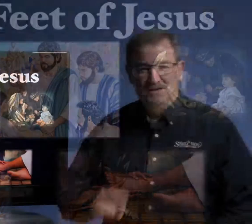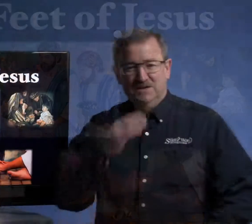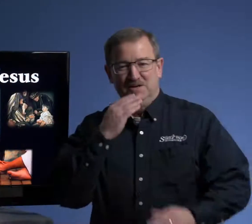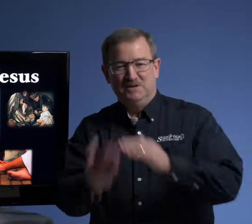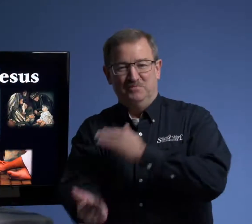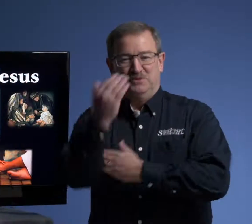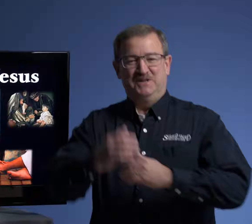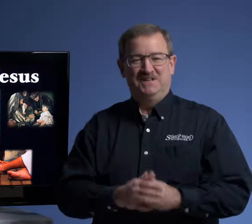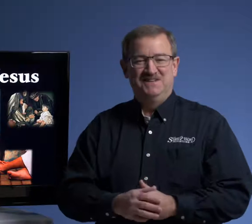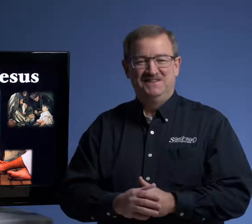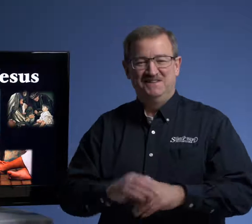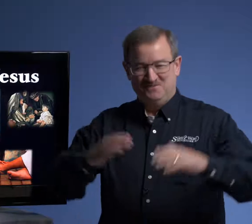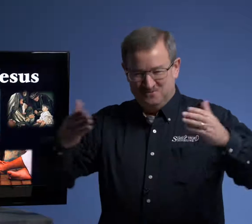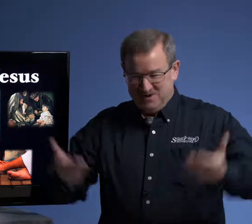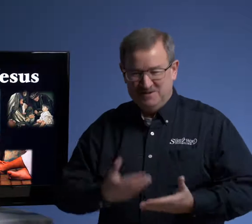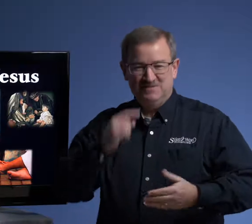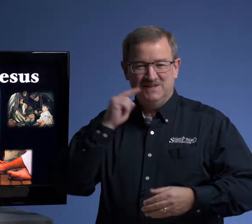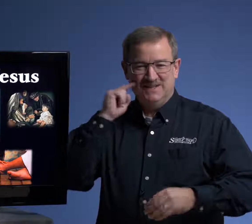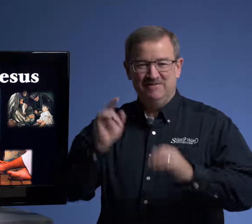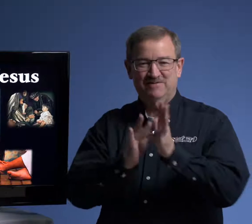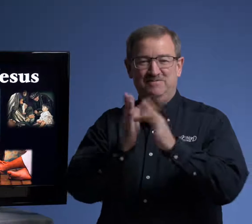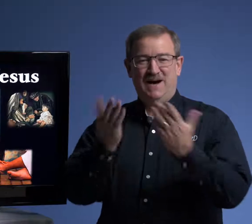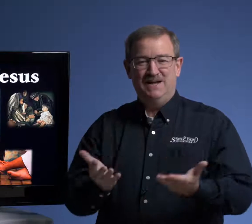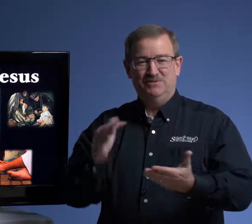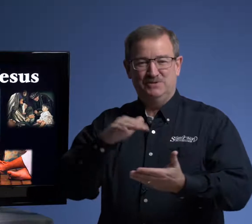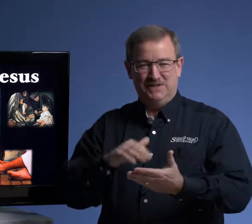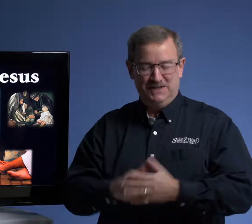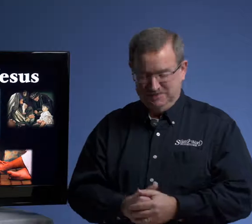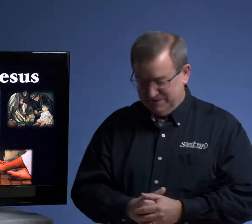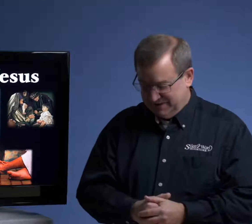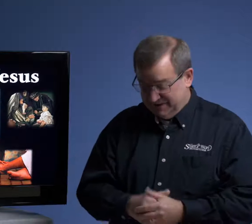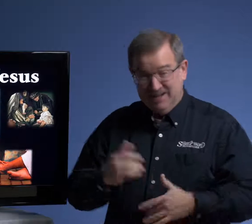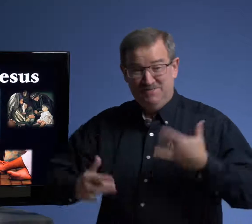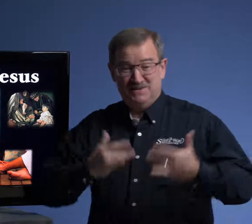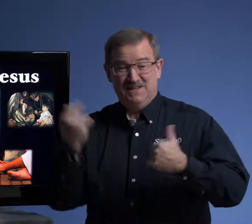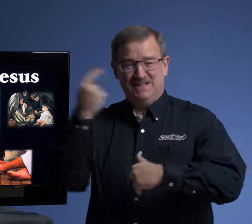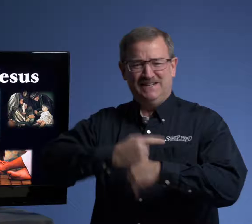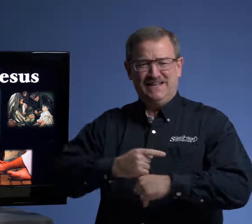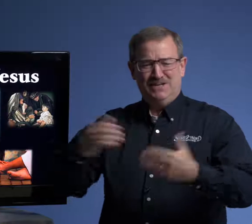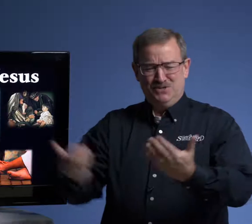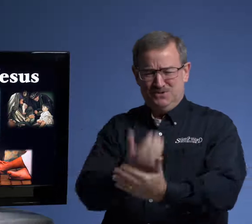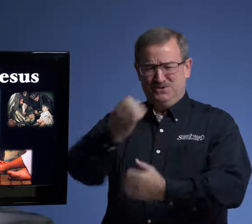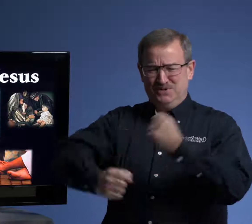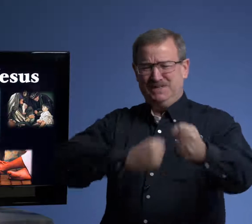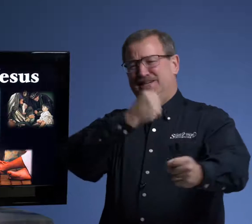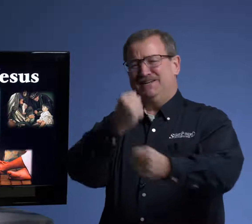Good morning. Welcome to Deaf Bible Study. I'm excited today. New year.